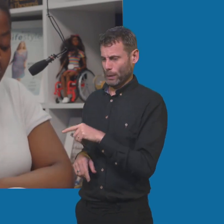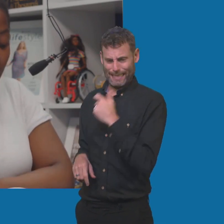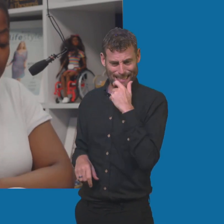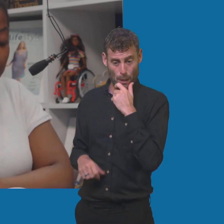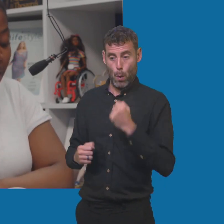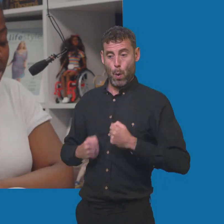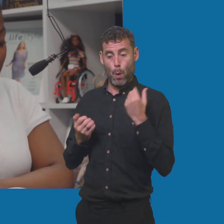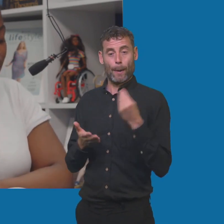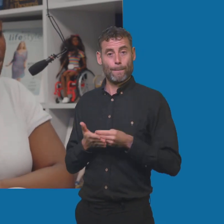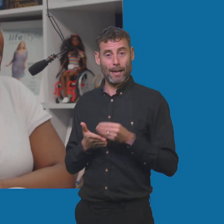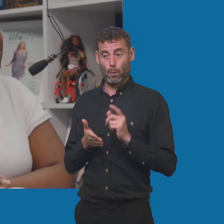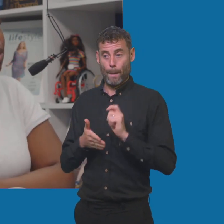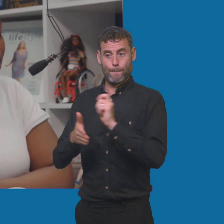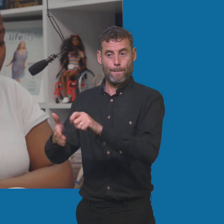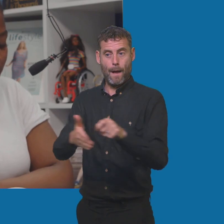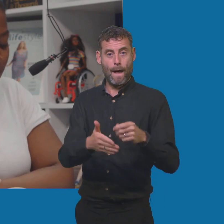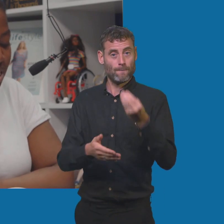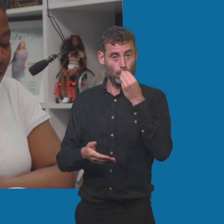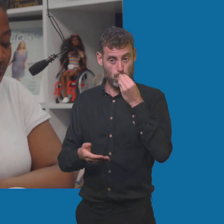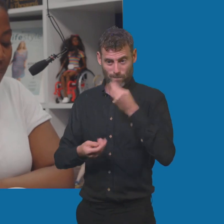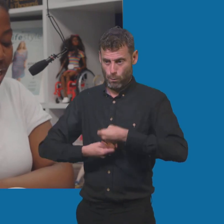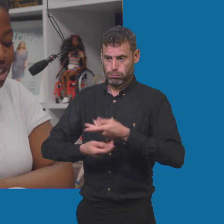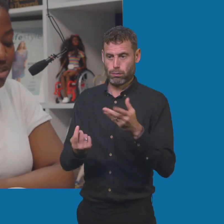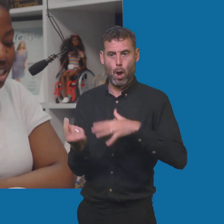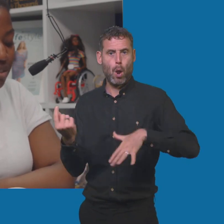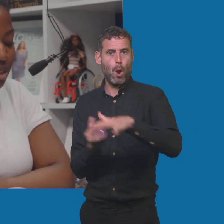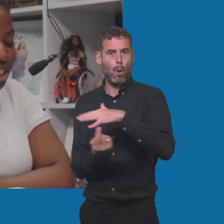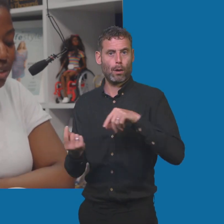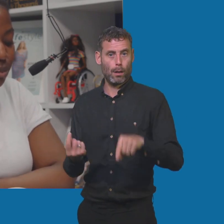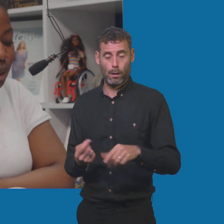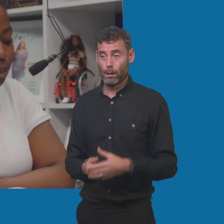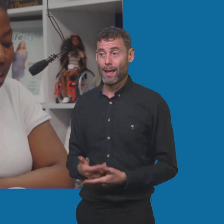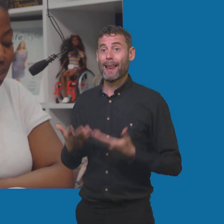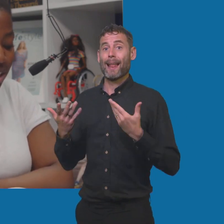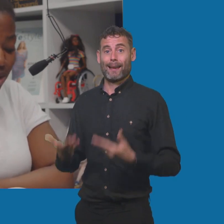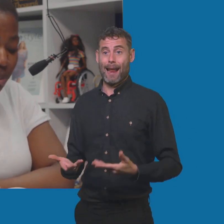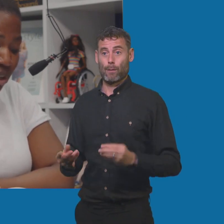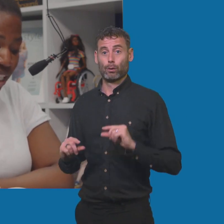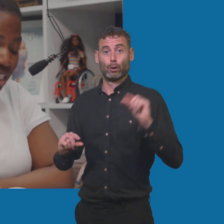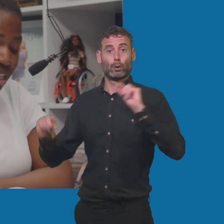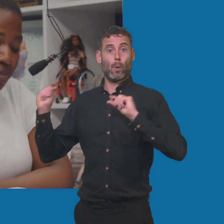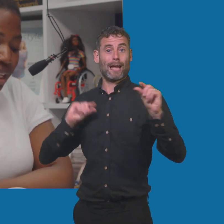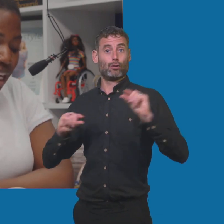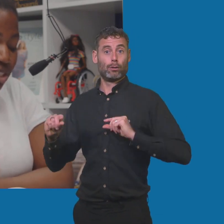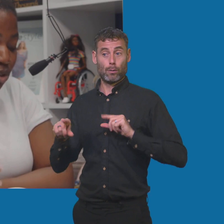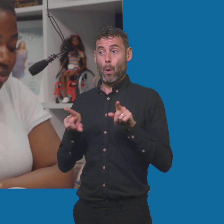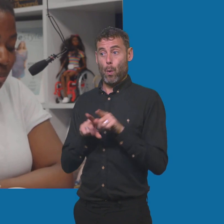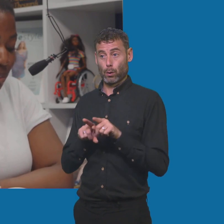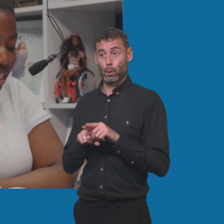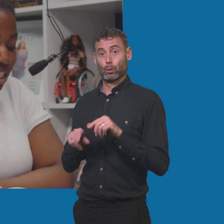to buy these food supplies for the local community, but now she receives donations from local people and supermarkets. This is a story from the BBC